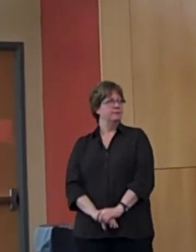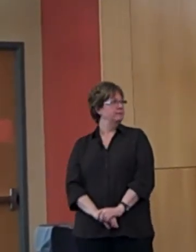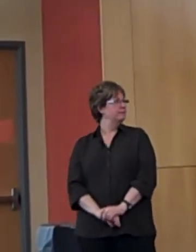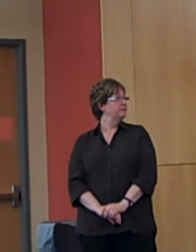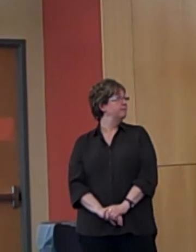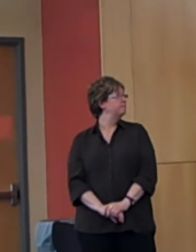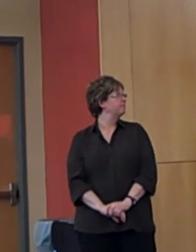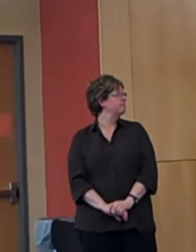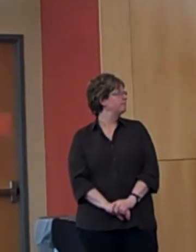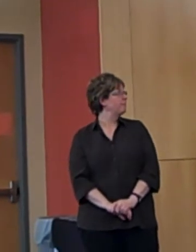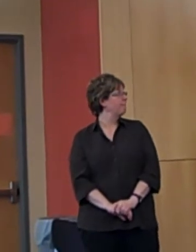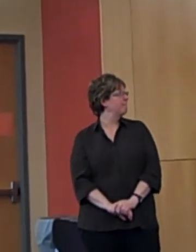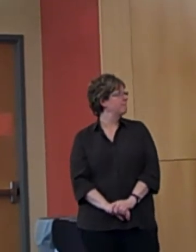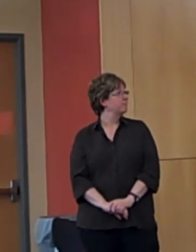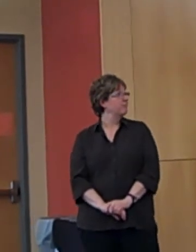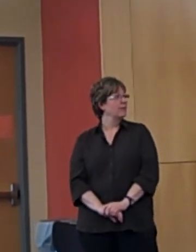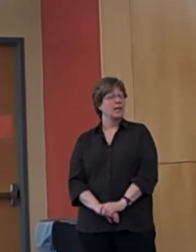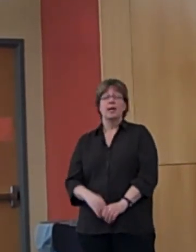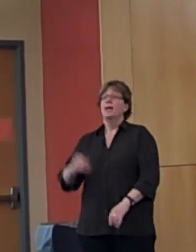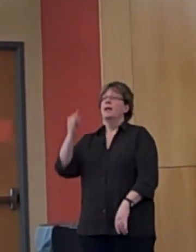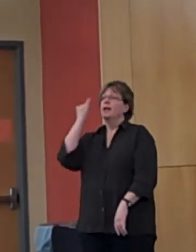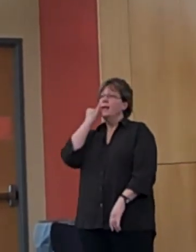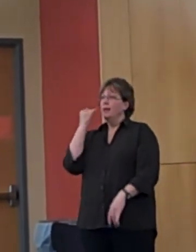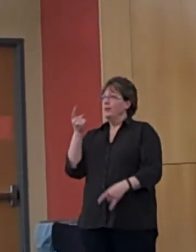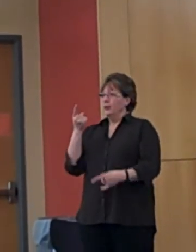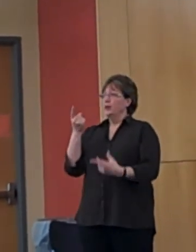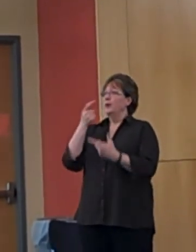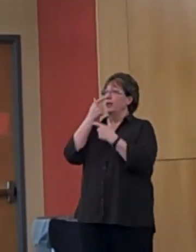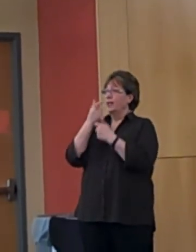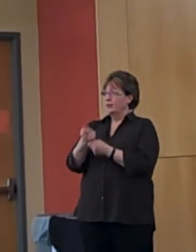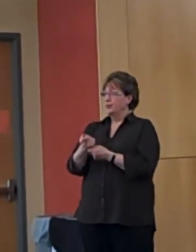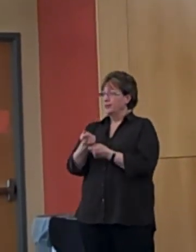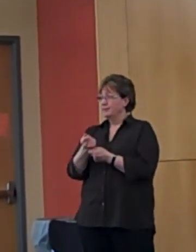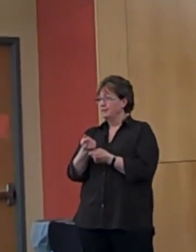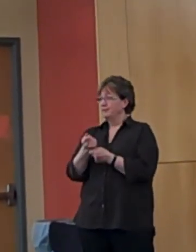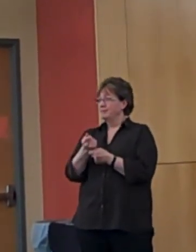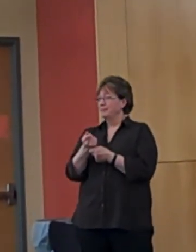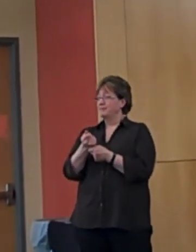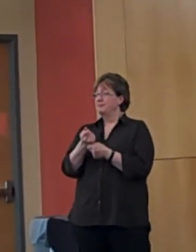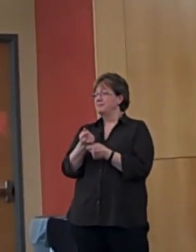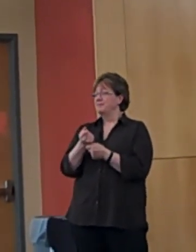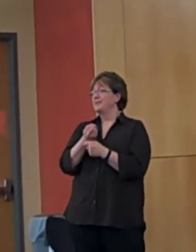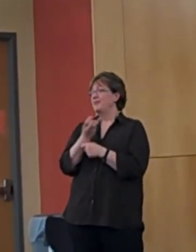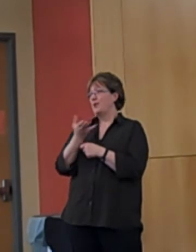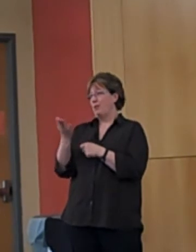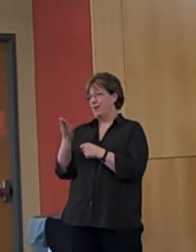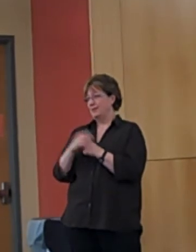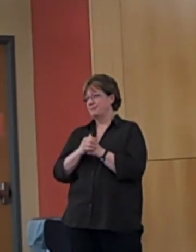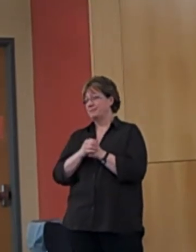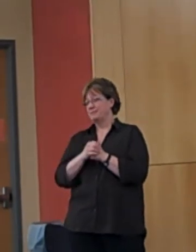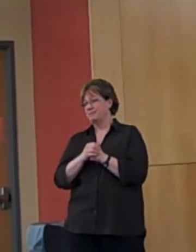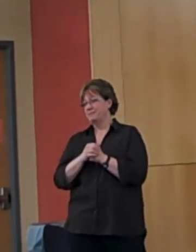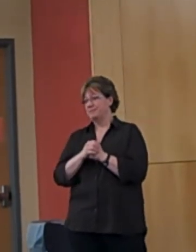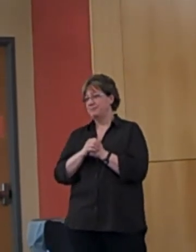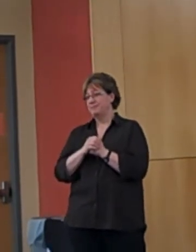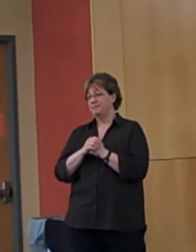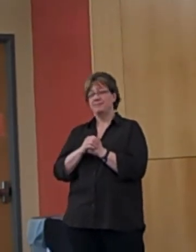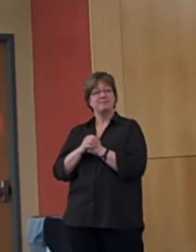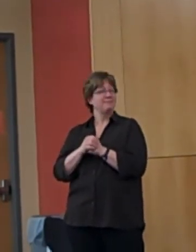If, after all this, you are interested in adopting your own practice, a few things to consider include the following points outlined on this